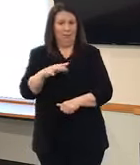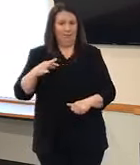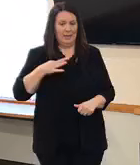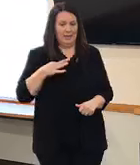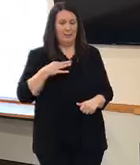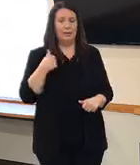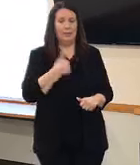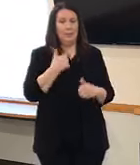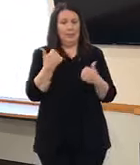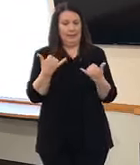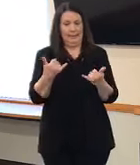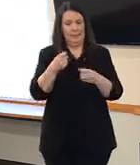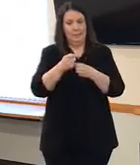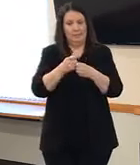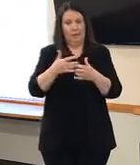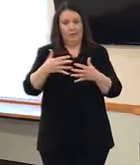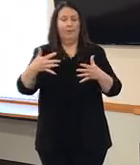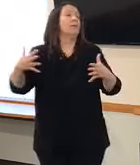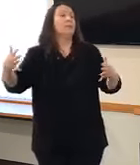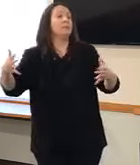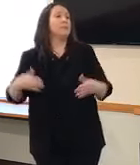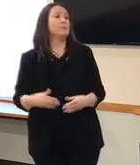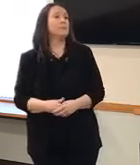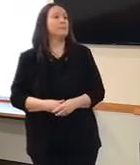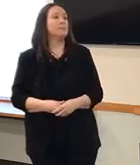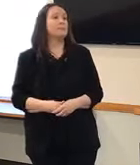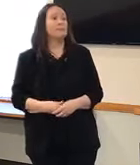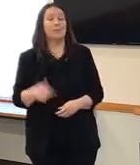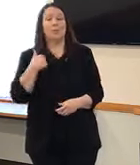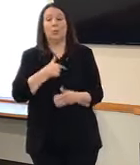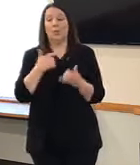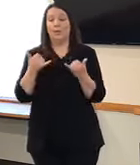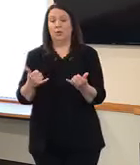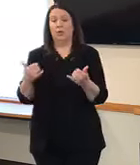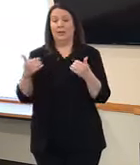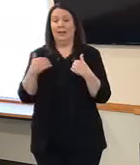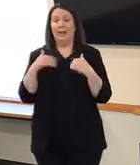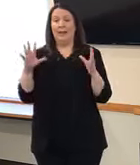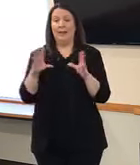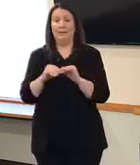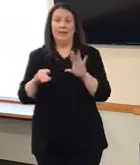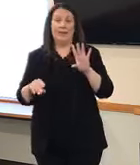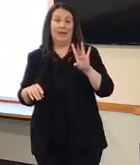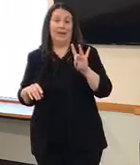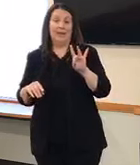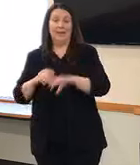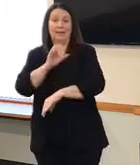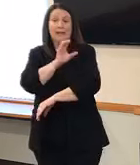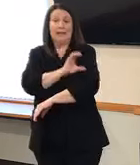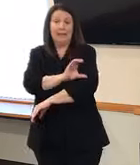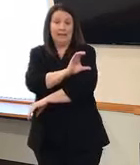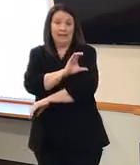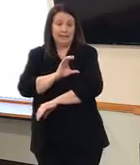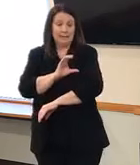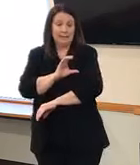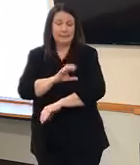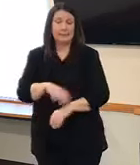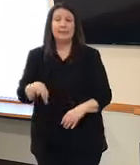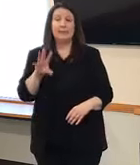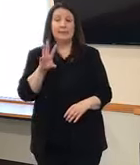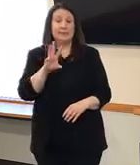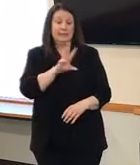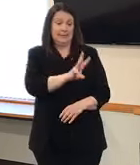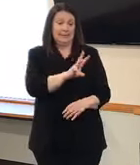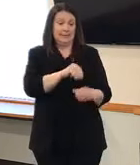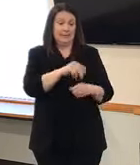have grown to where we are today. We currently have eight medical clinics, six in